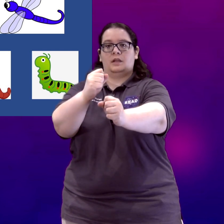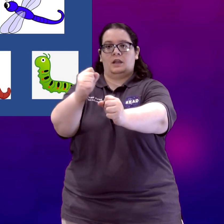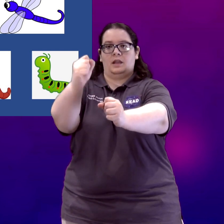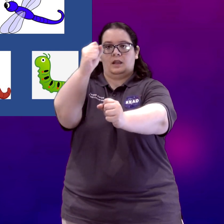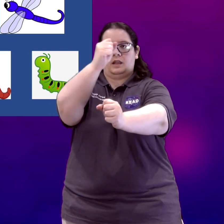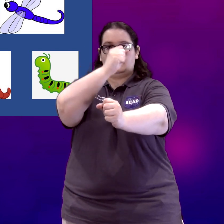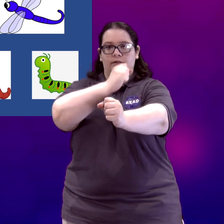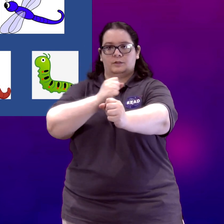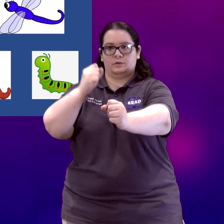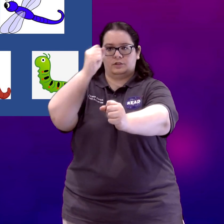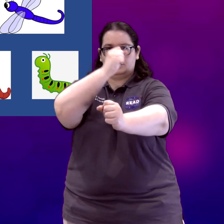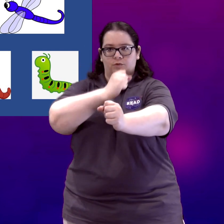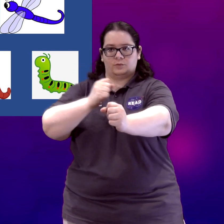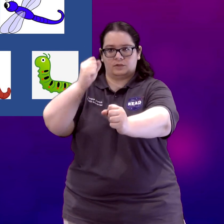and this one's going to swirl.